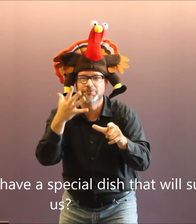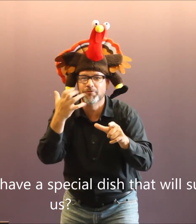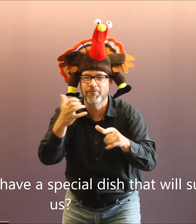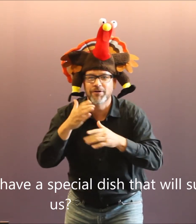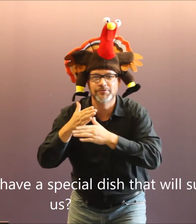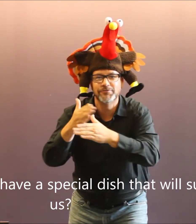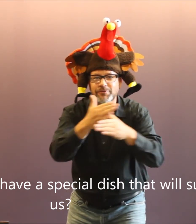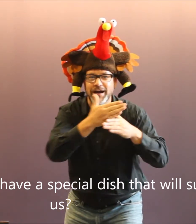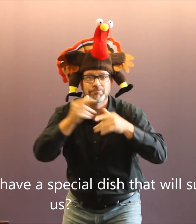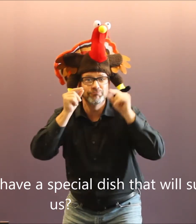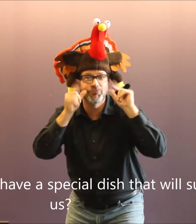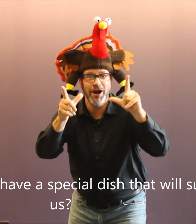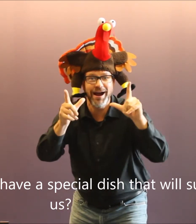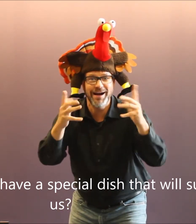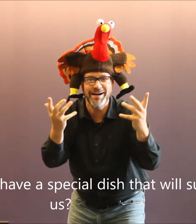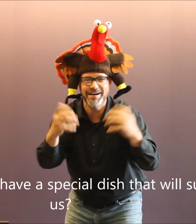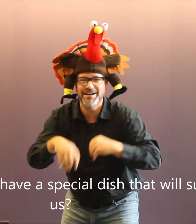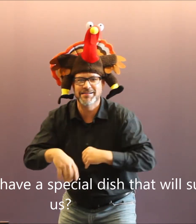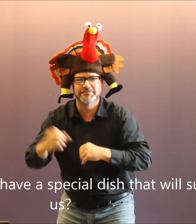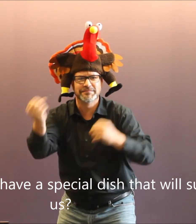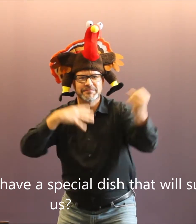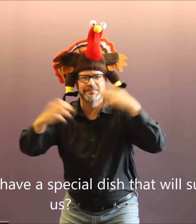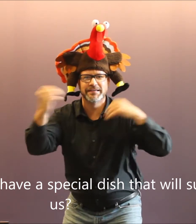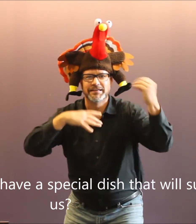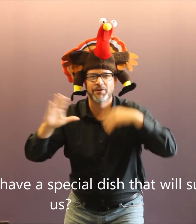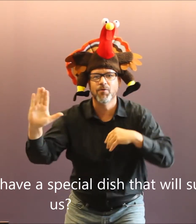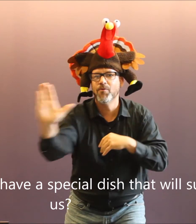Does your family have a special dish that will surprise us?